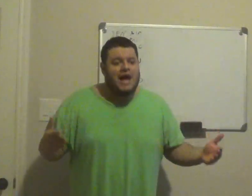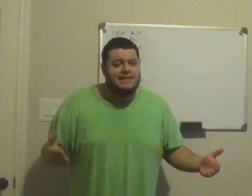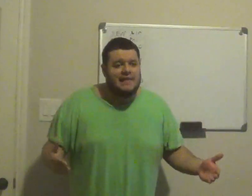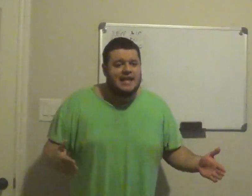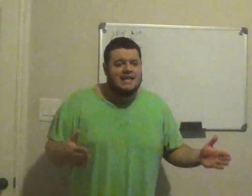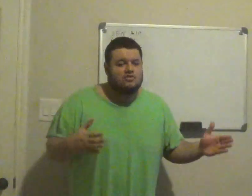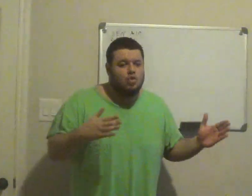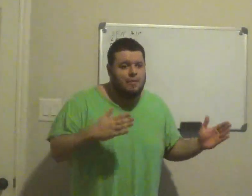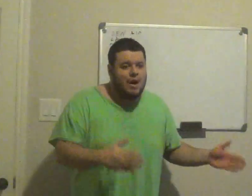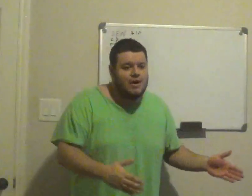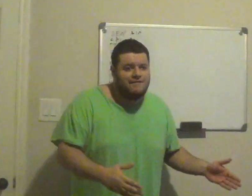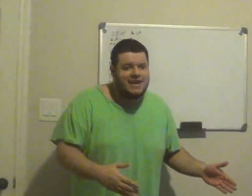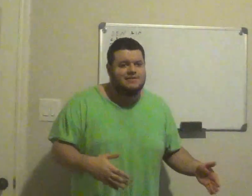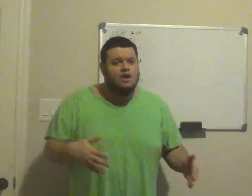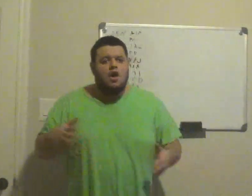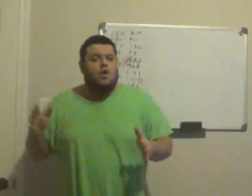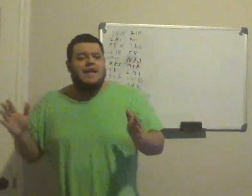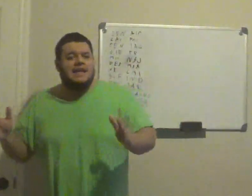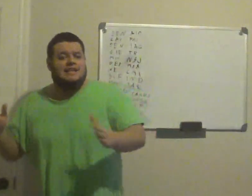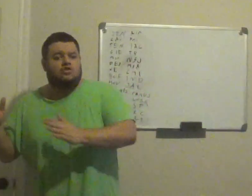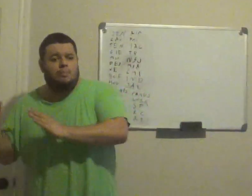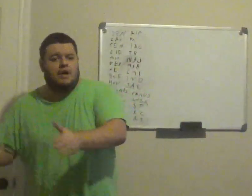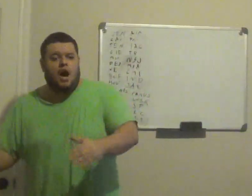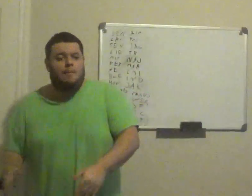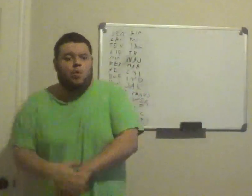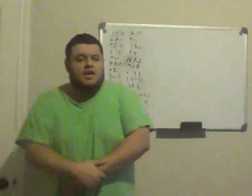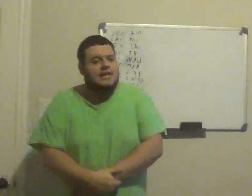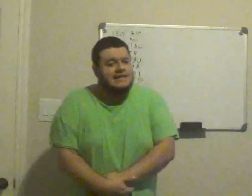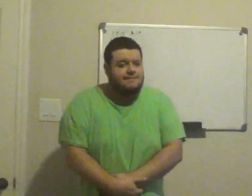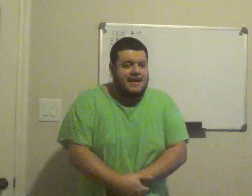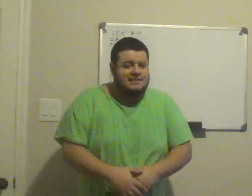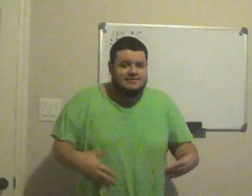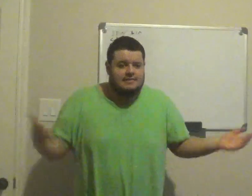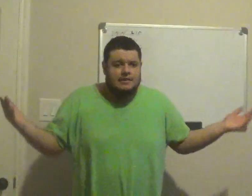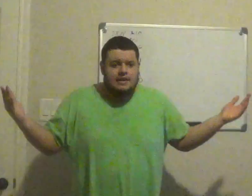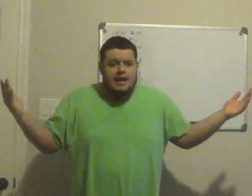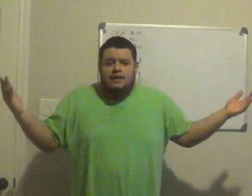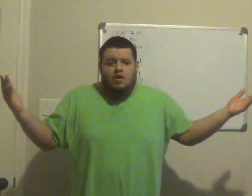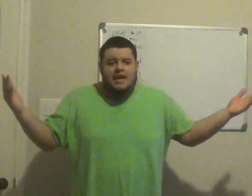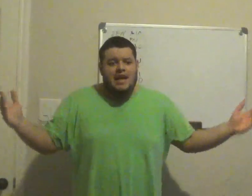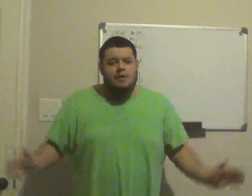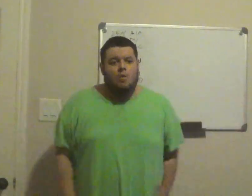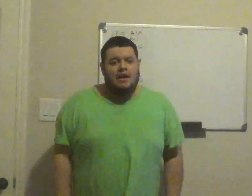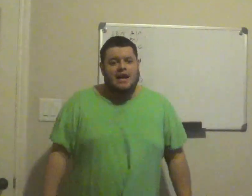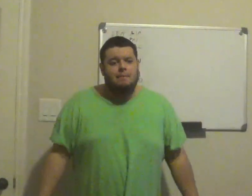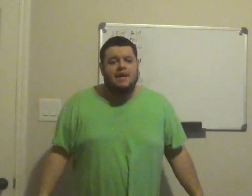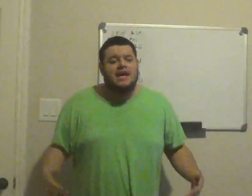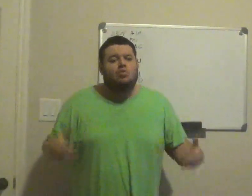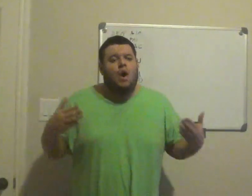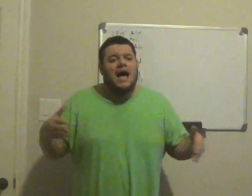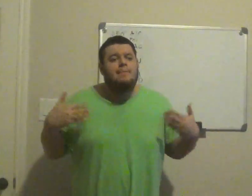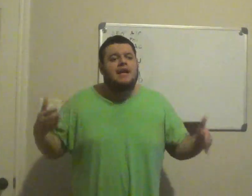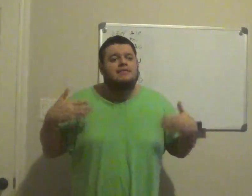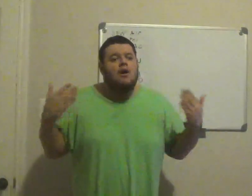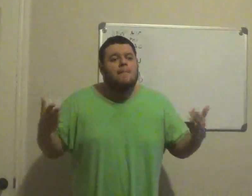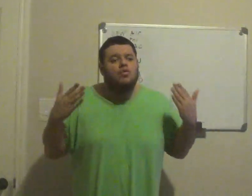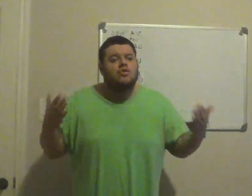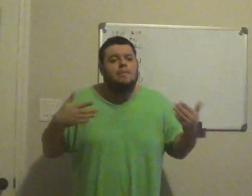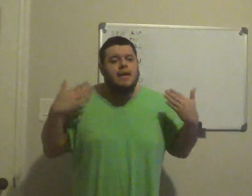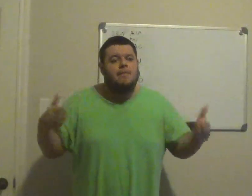they can get super rowdy fans, or they can get super comical and collective fans, so they never know what kind of, because why, because most of the people